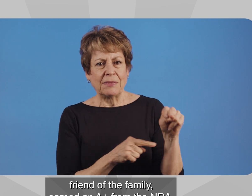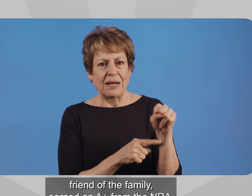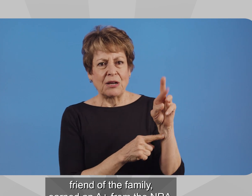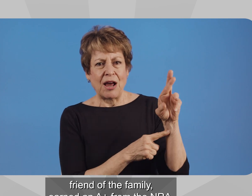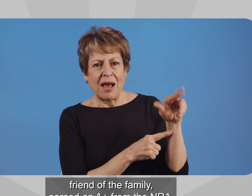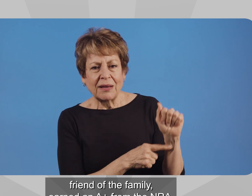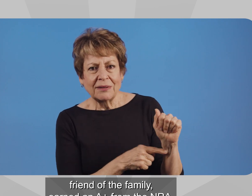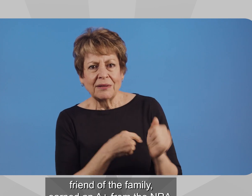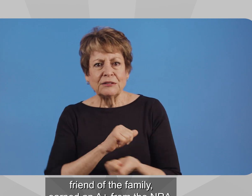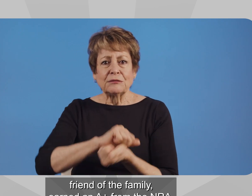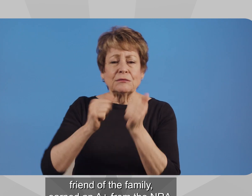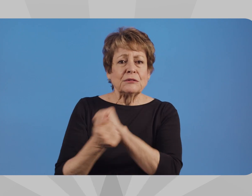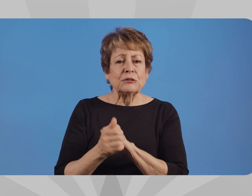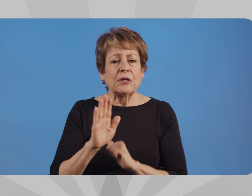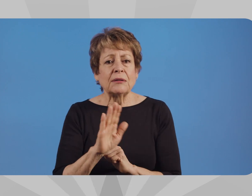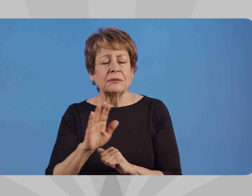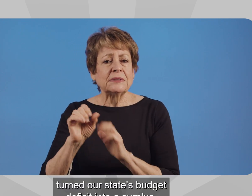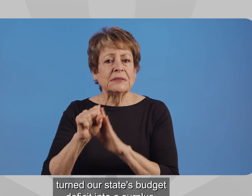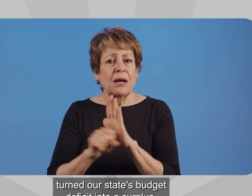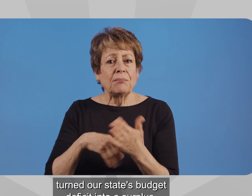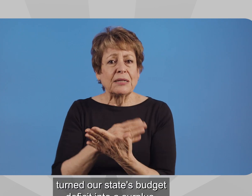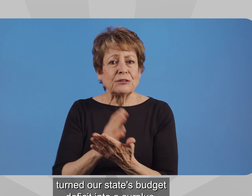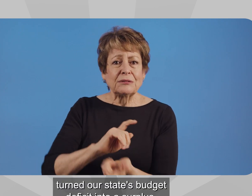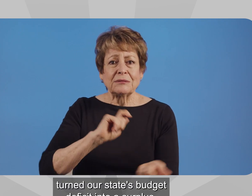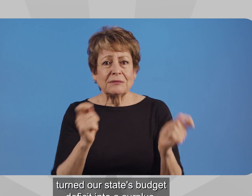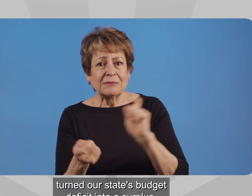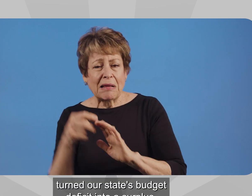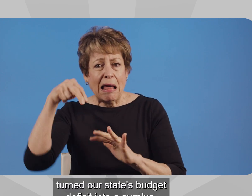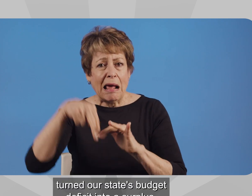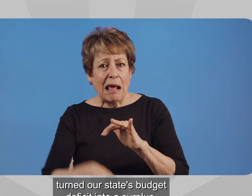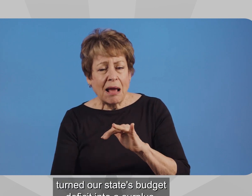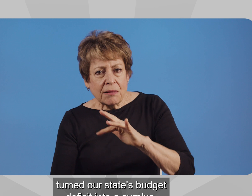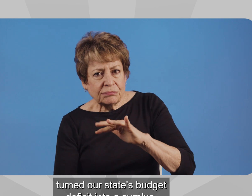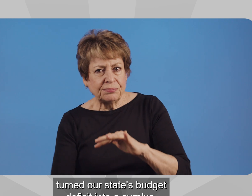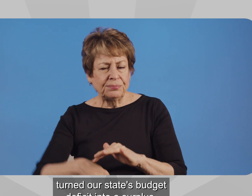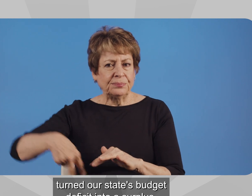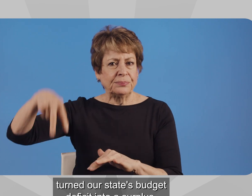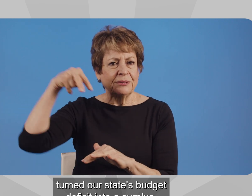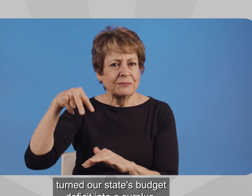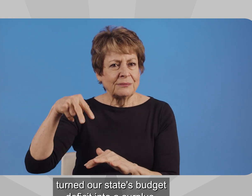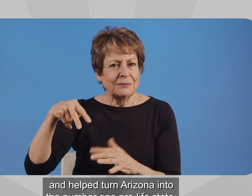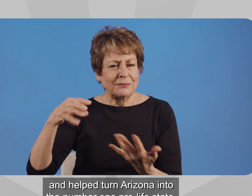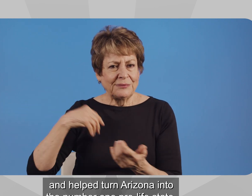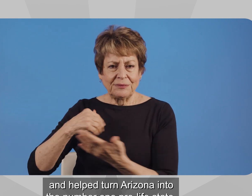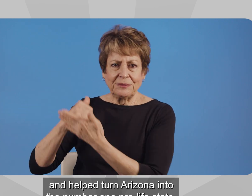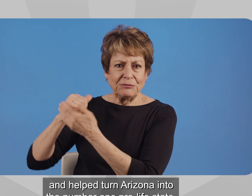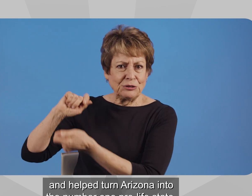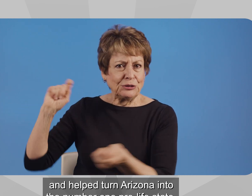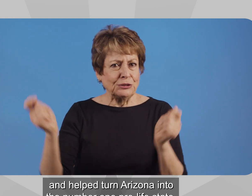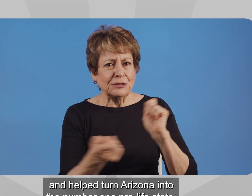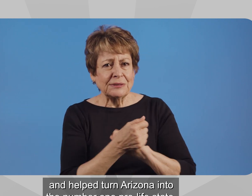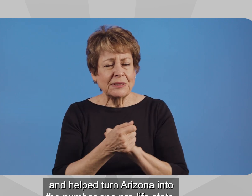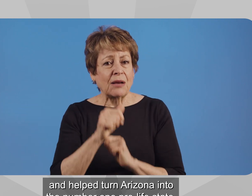an A-plus from the NRA, turned our state's budget deficit into a surplus, and helped